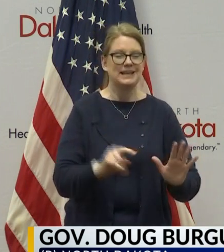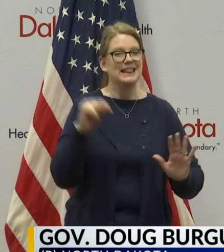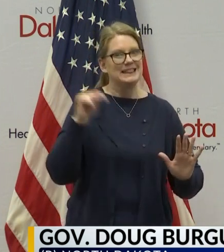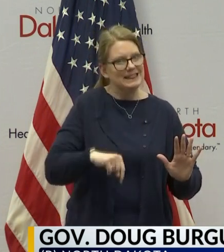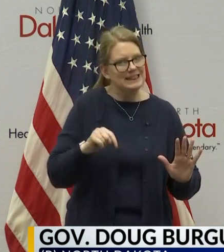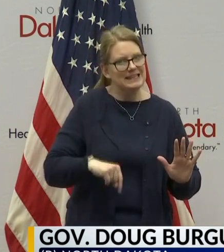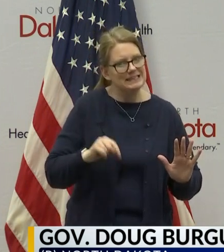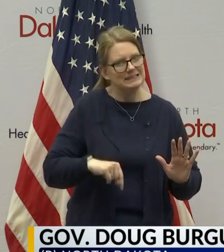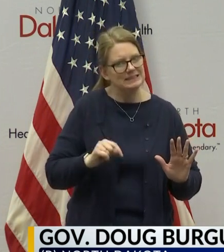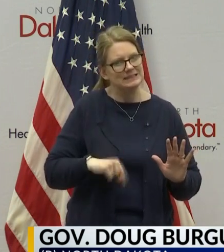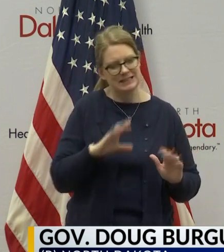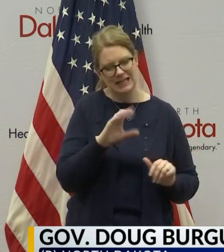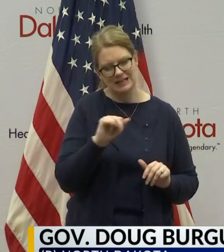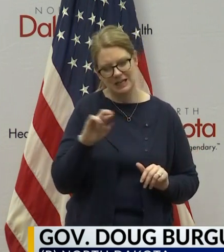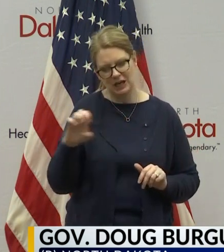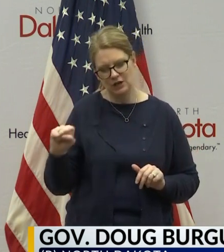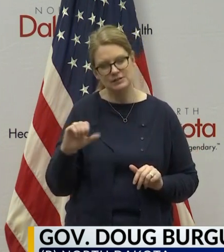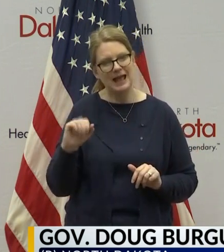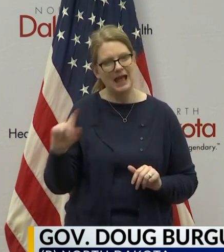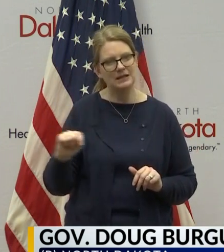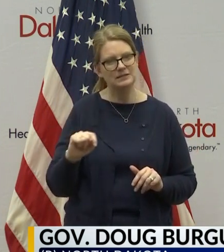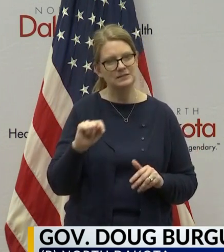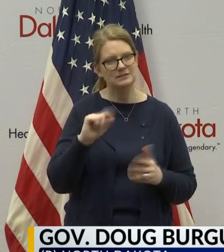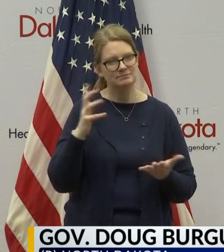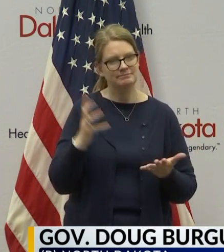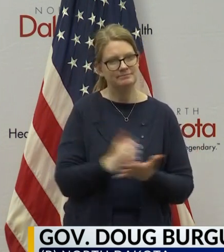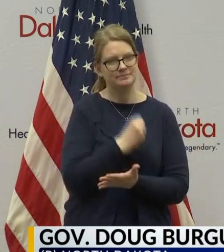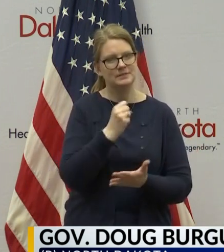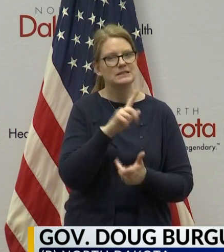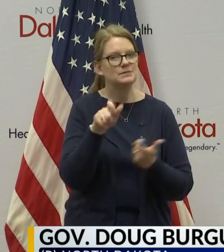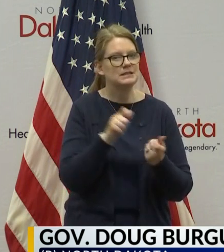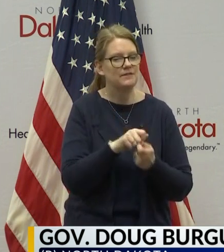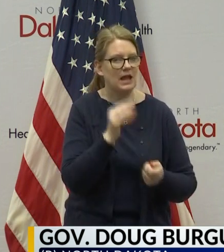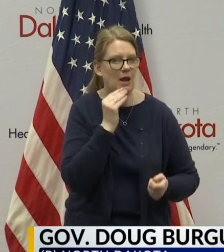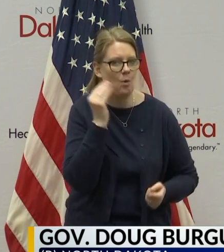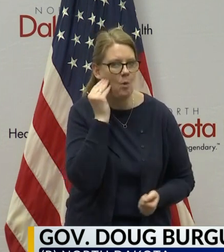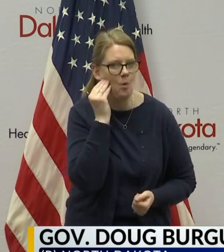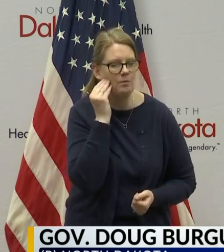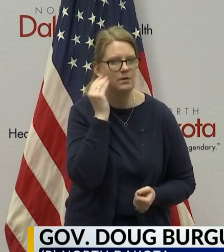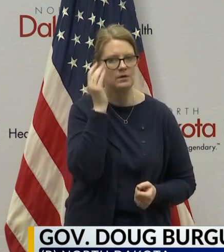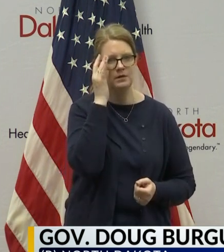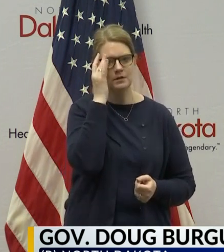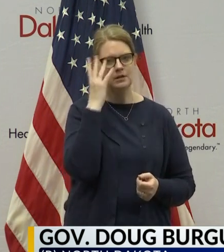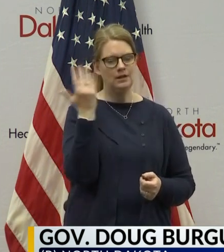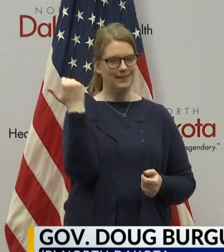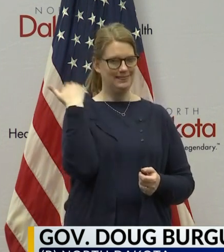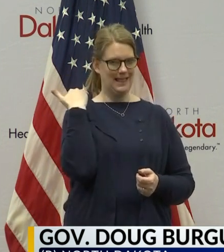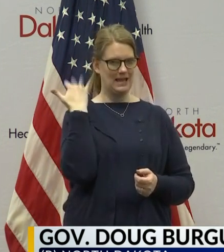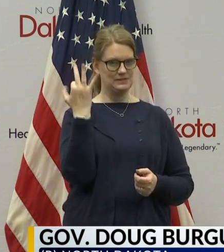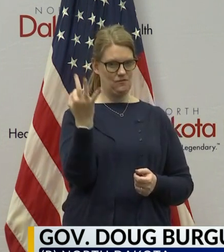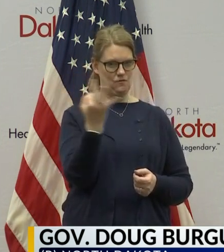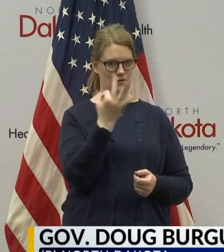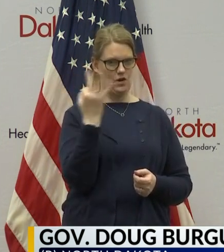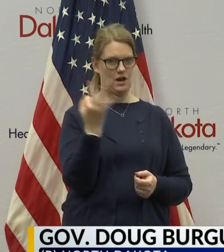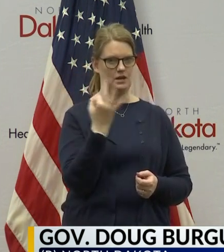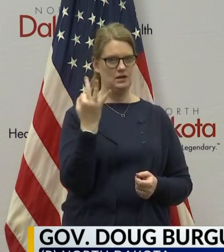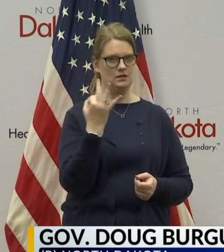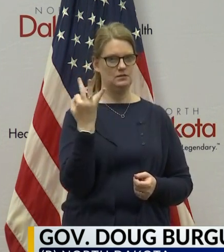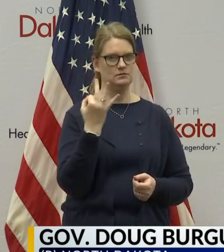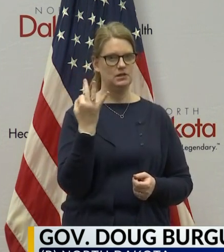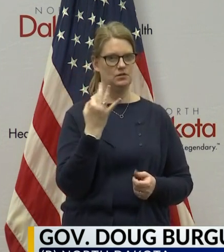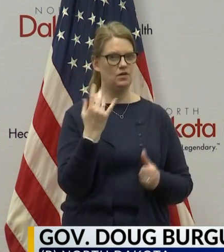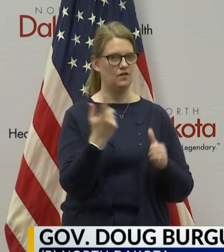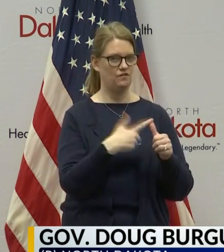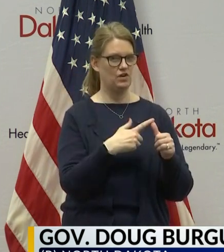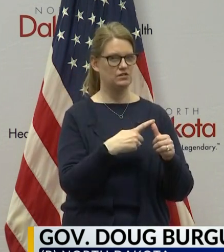self-responsibility, particularly if you're at home. We said on Friday that this was on a first